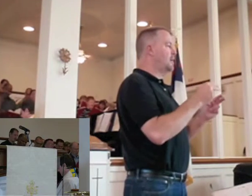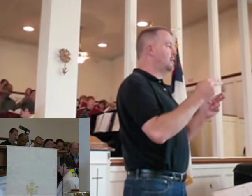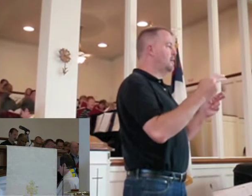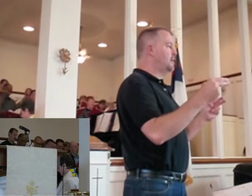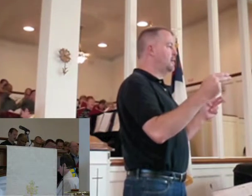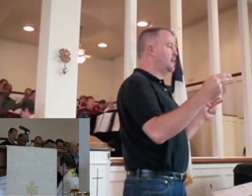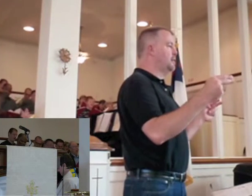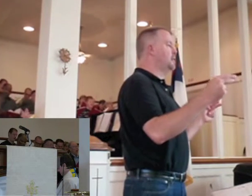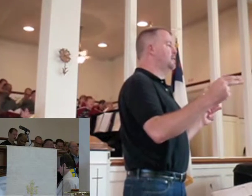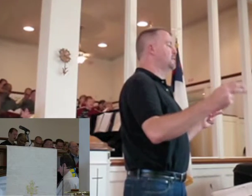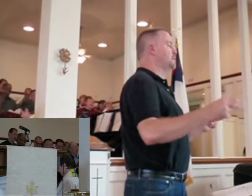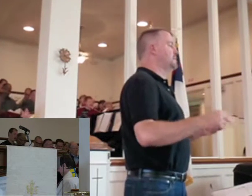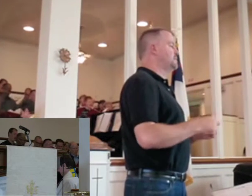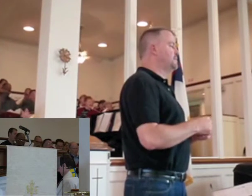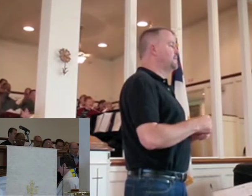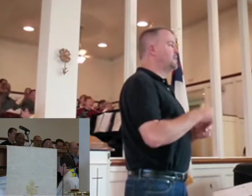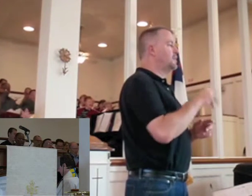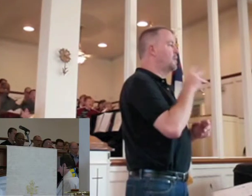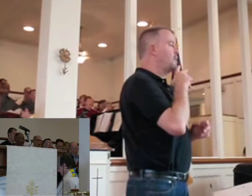Amen.